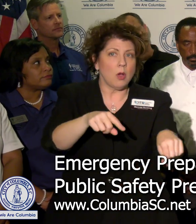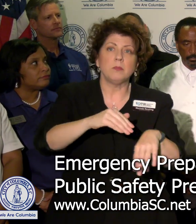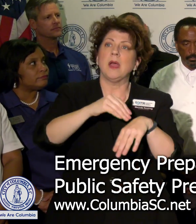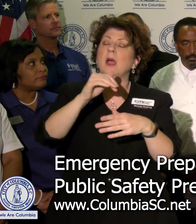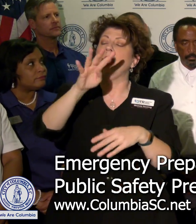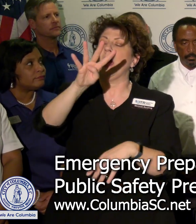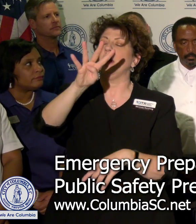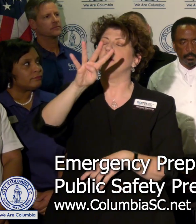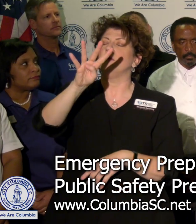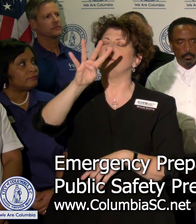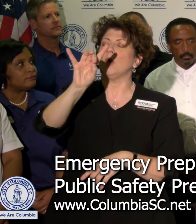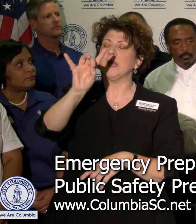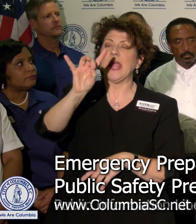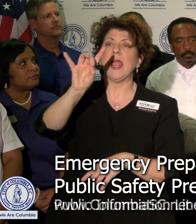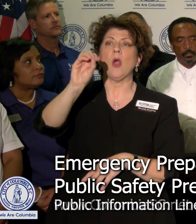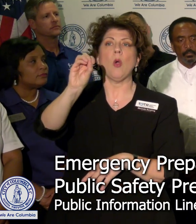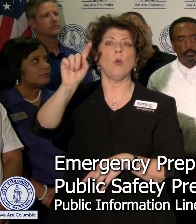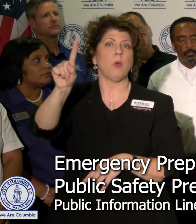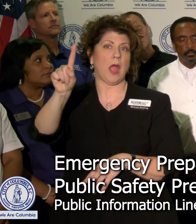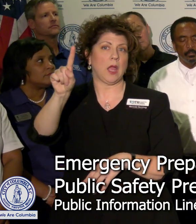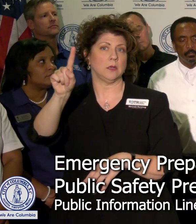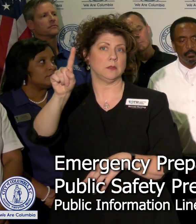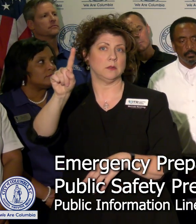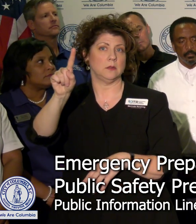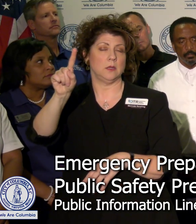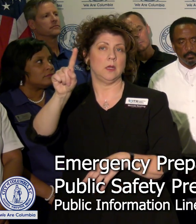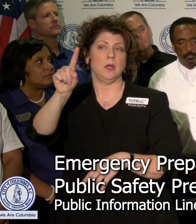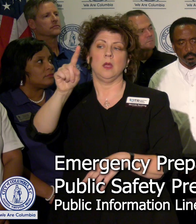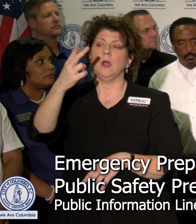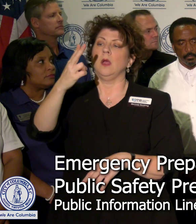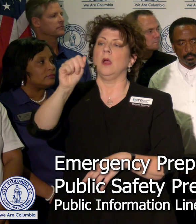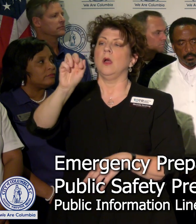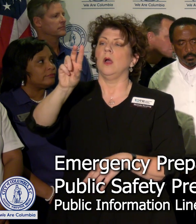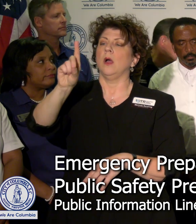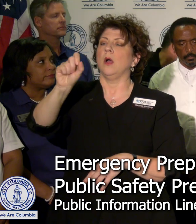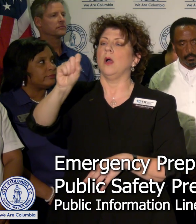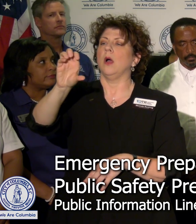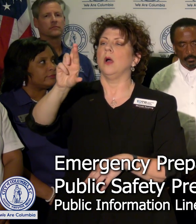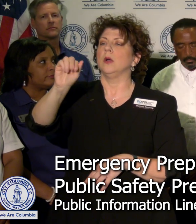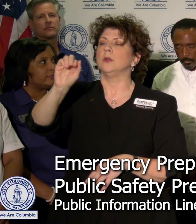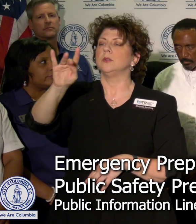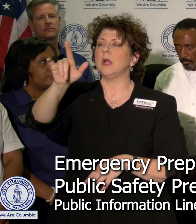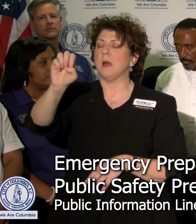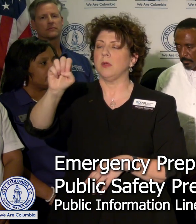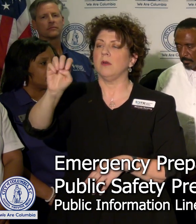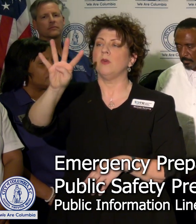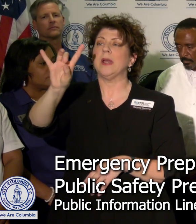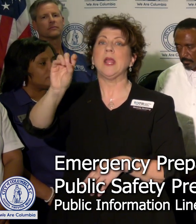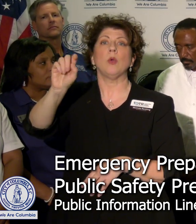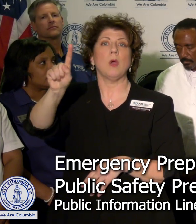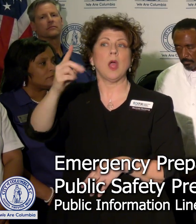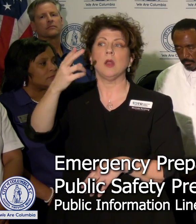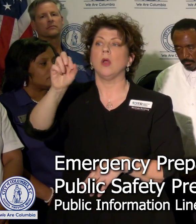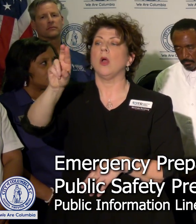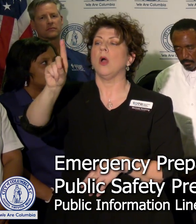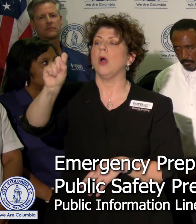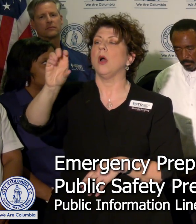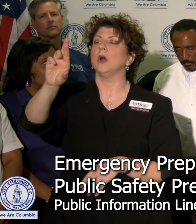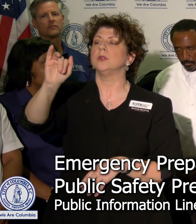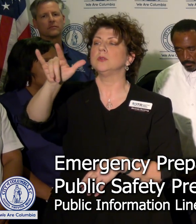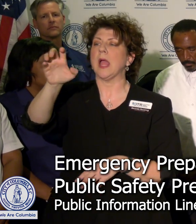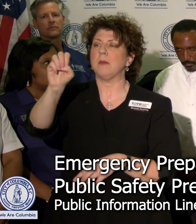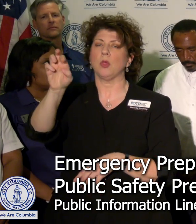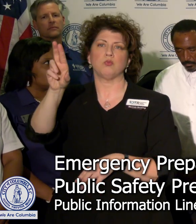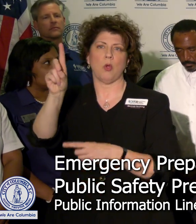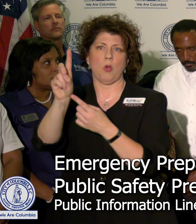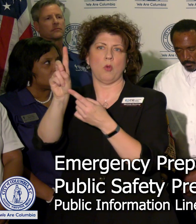4801 Heart Scrabble Road. That's again 4801 Heart Scrabble Road. We continue